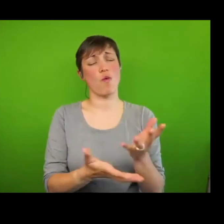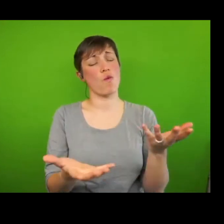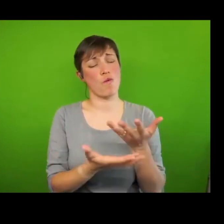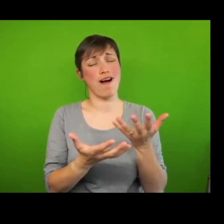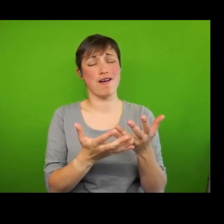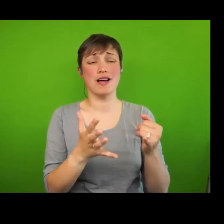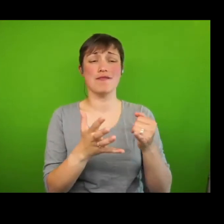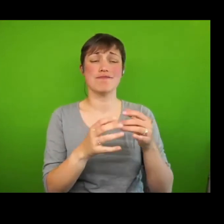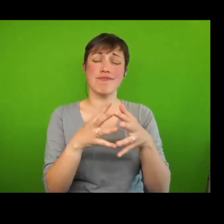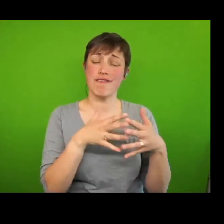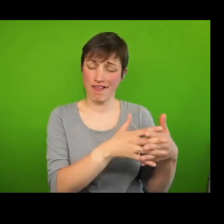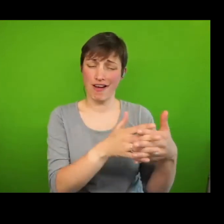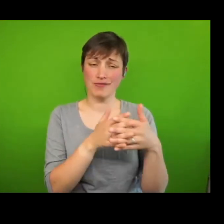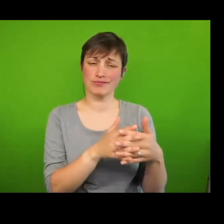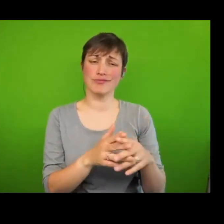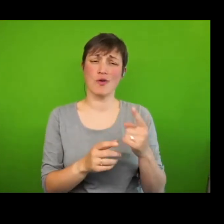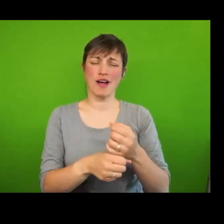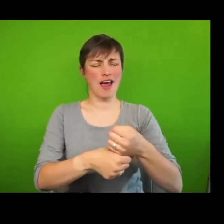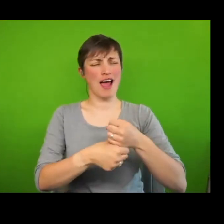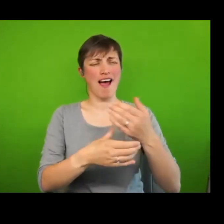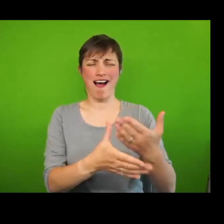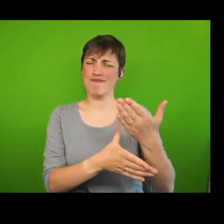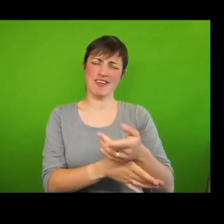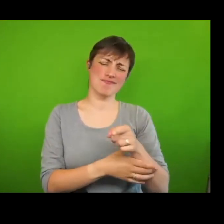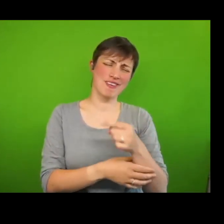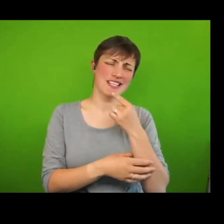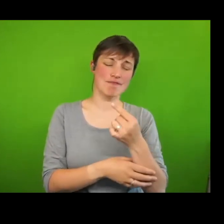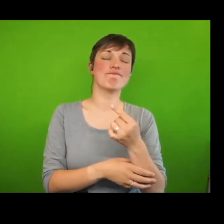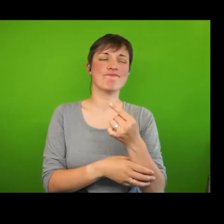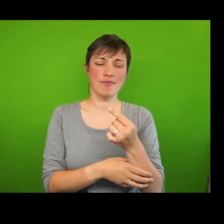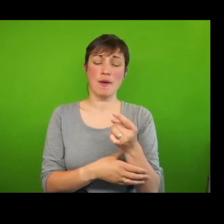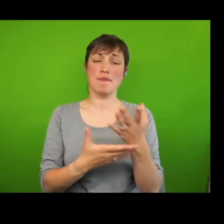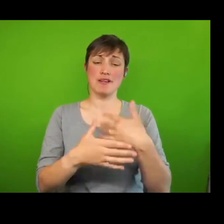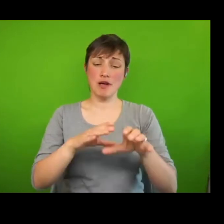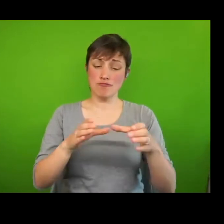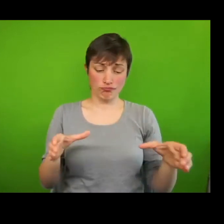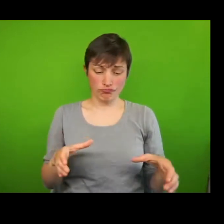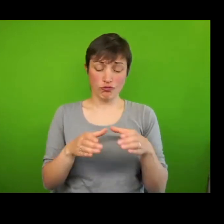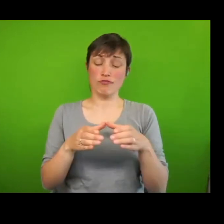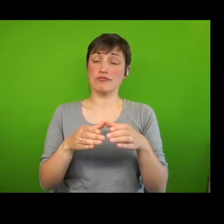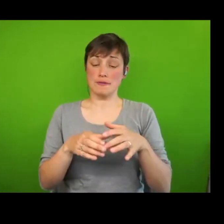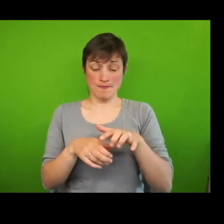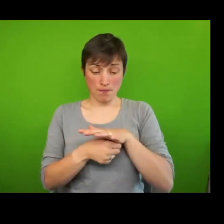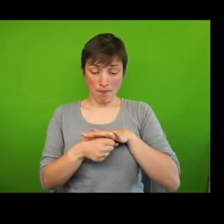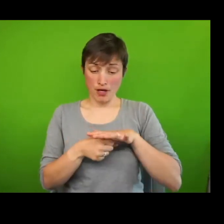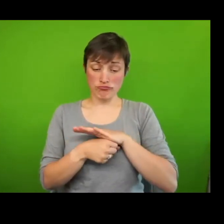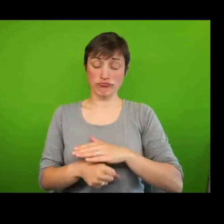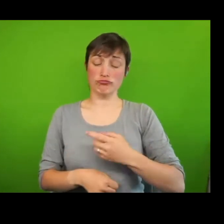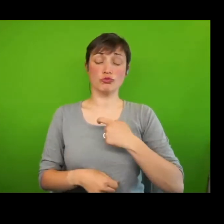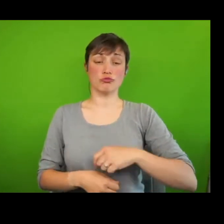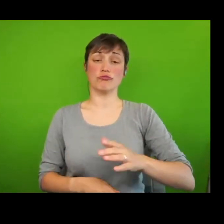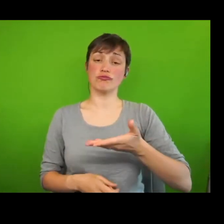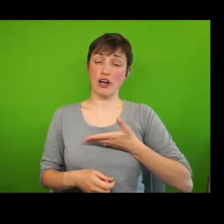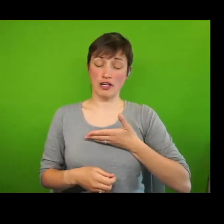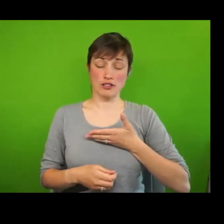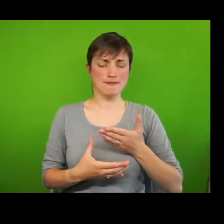activist explained that for the past decade I've been part of a growing domestic human rights movement, fuelled in no small